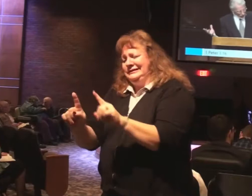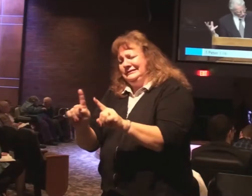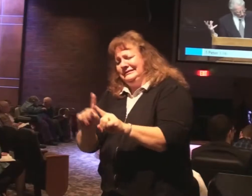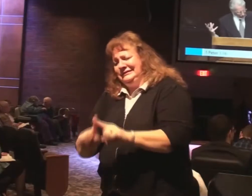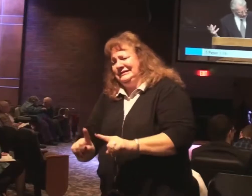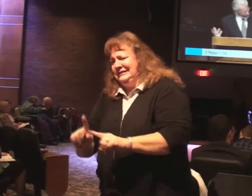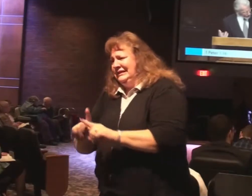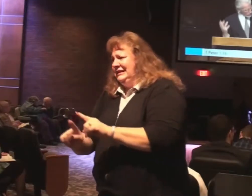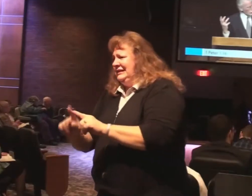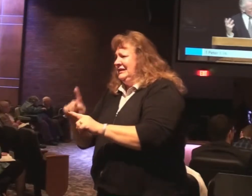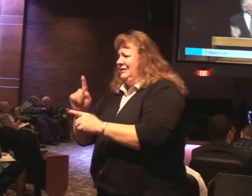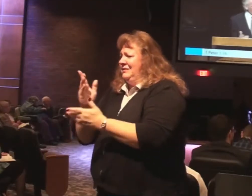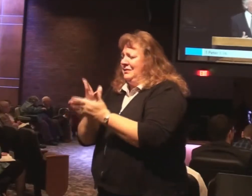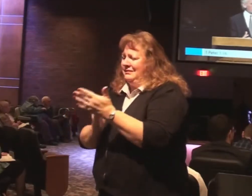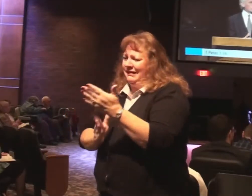multicolored trials.